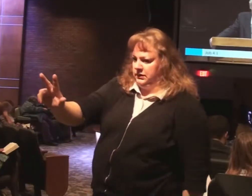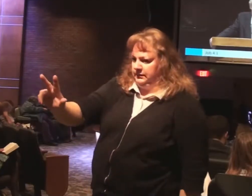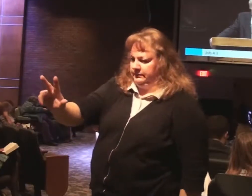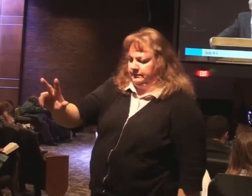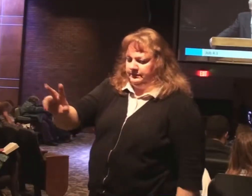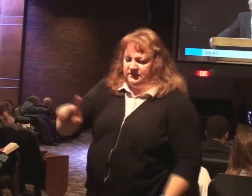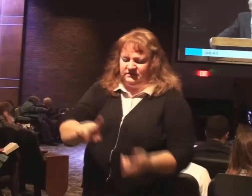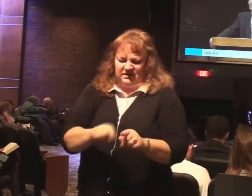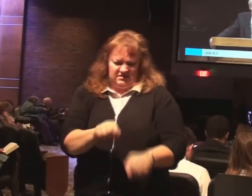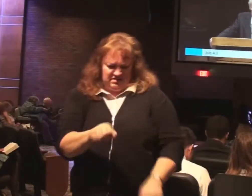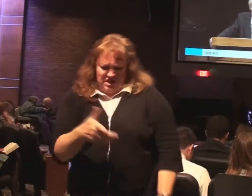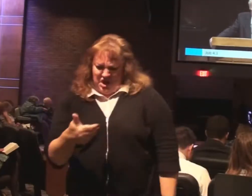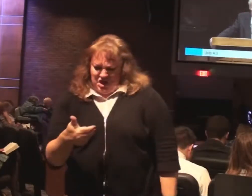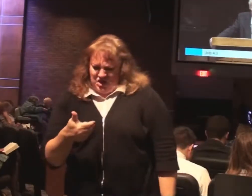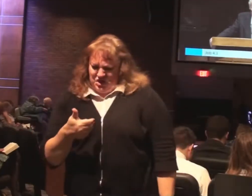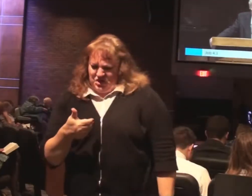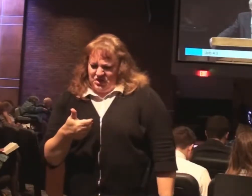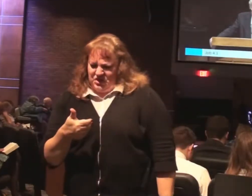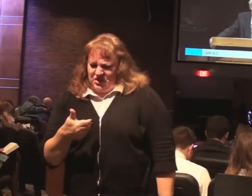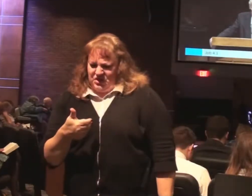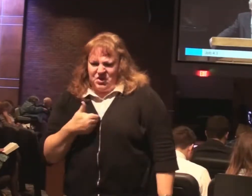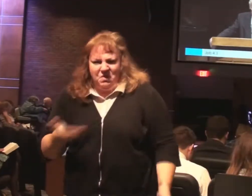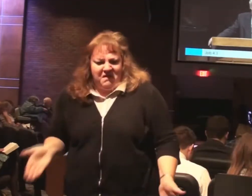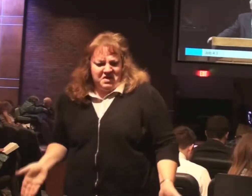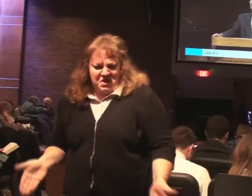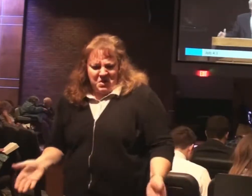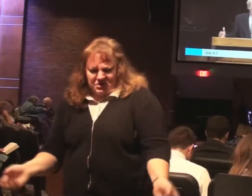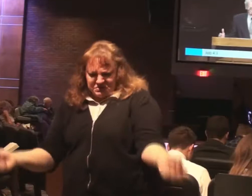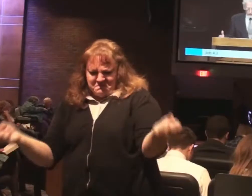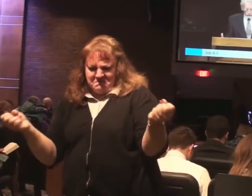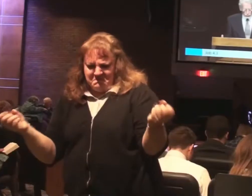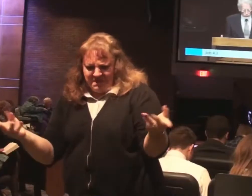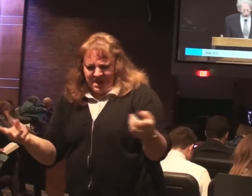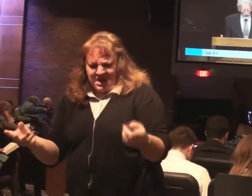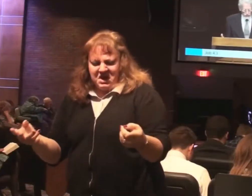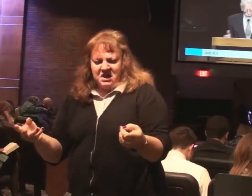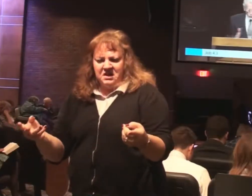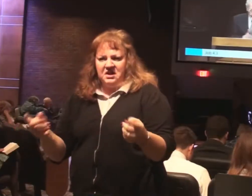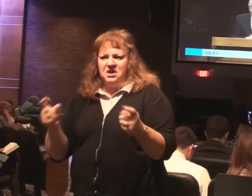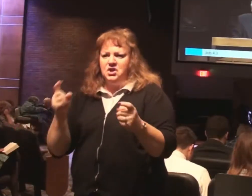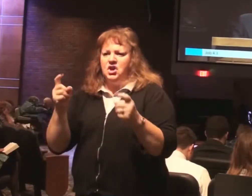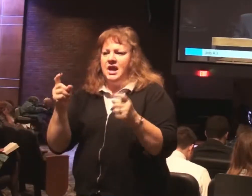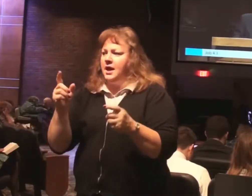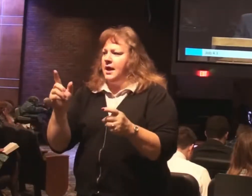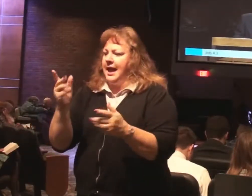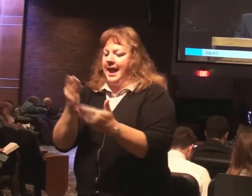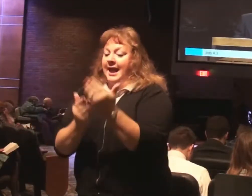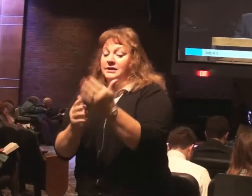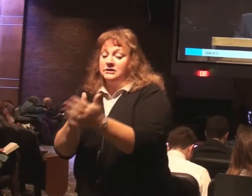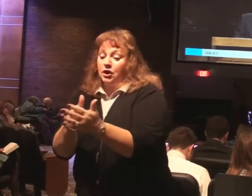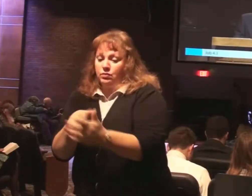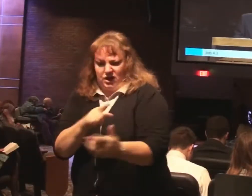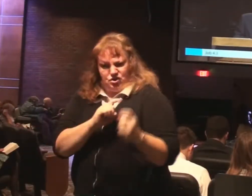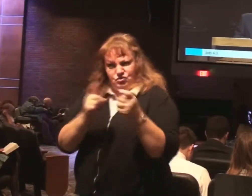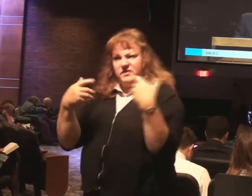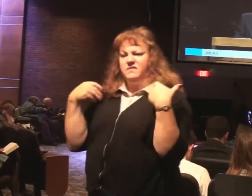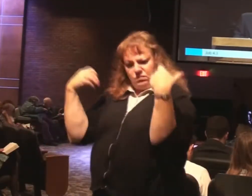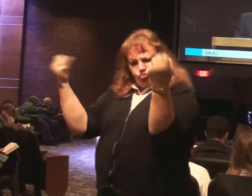him, Behold, you have admonished many. Now note this. You have strengthened weak hands. Your